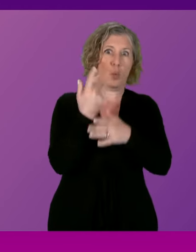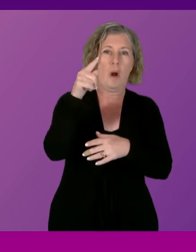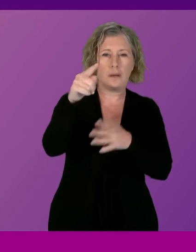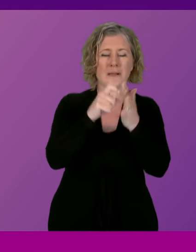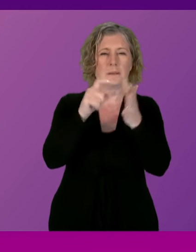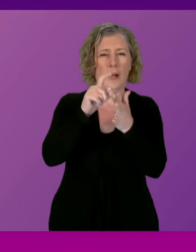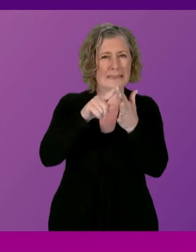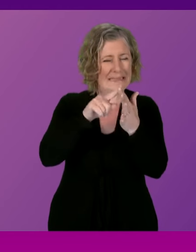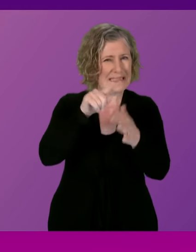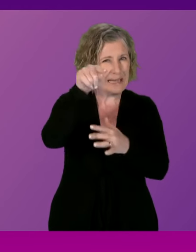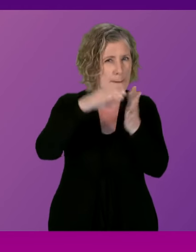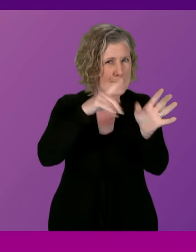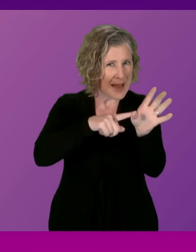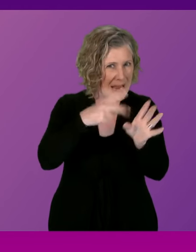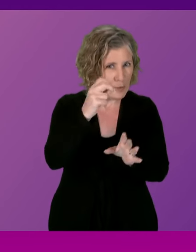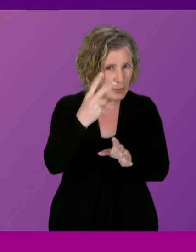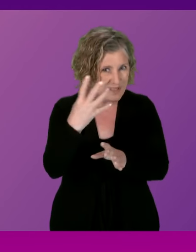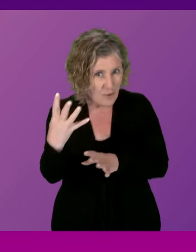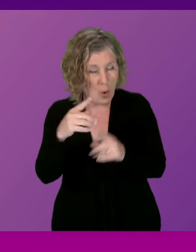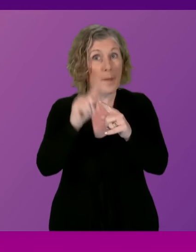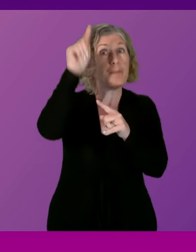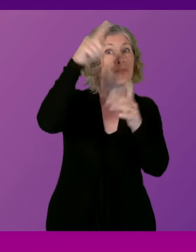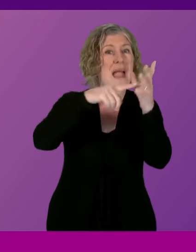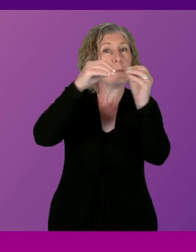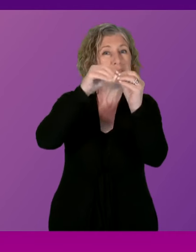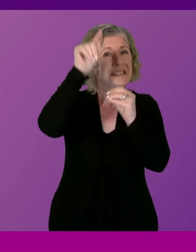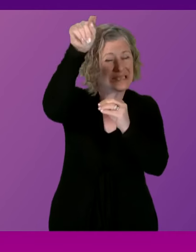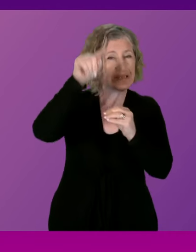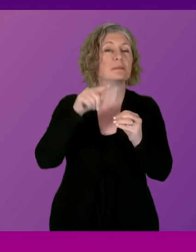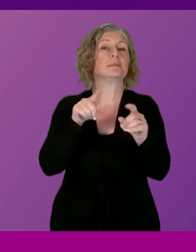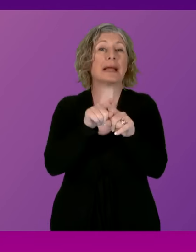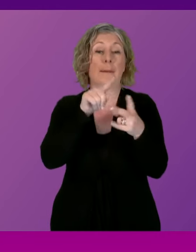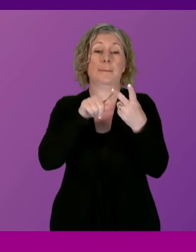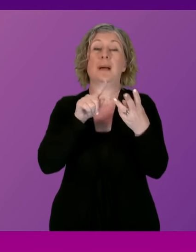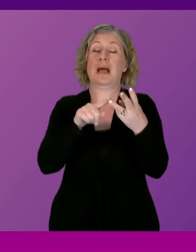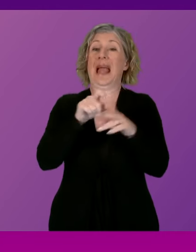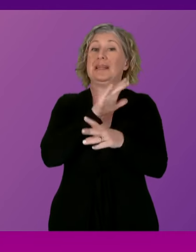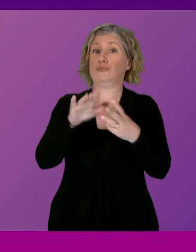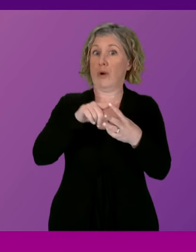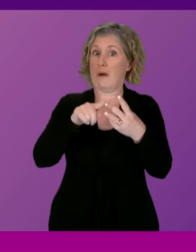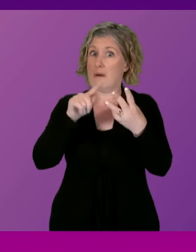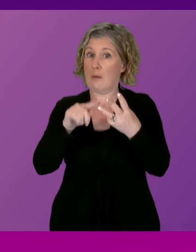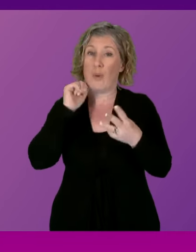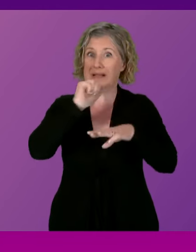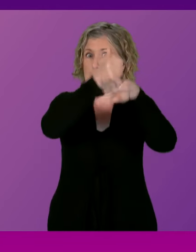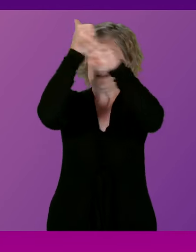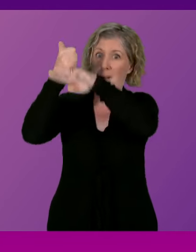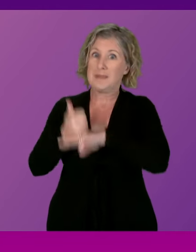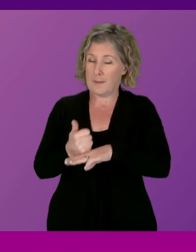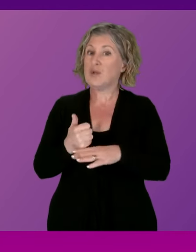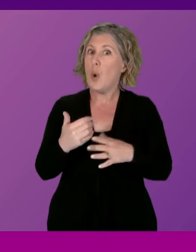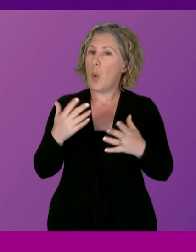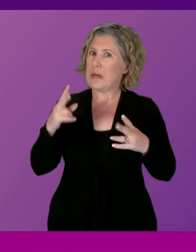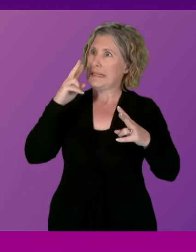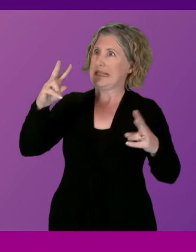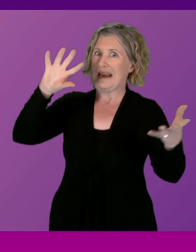the 1st of June 2024 in Aberdeen, and indeed in Edinburgh. So it's important that, in the face of a climate crisis that